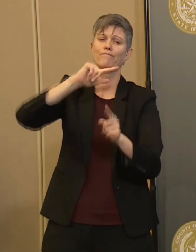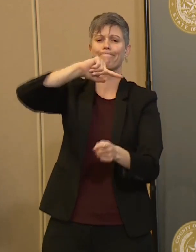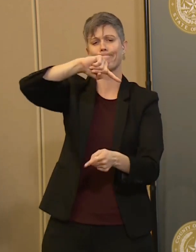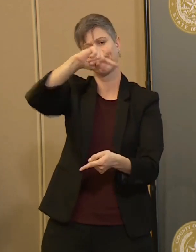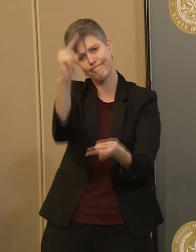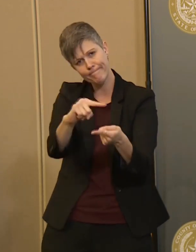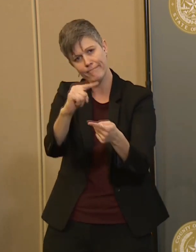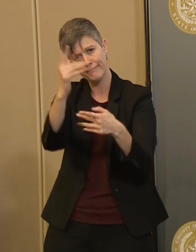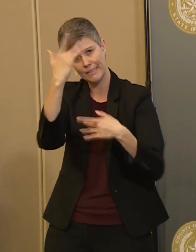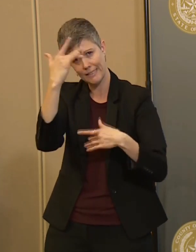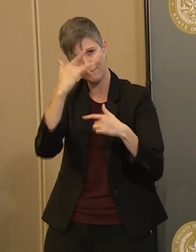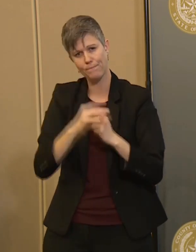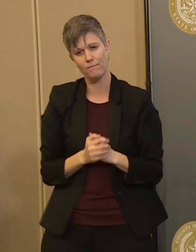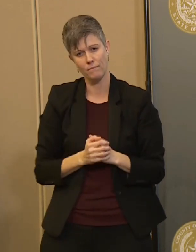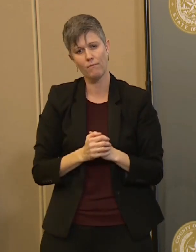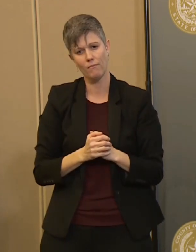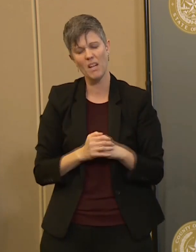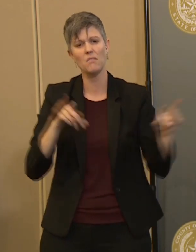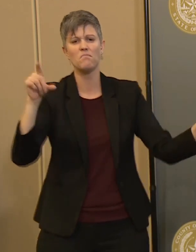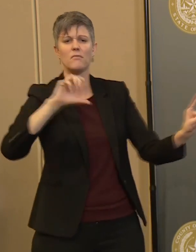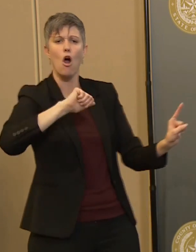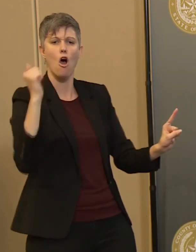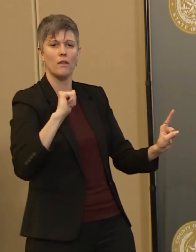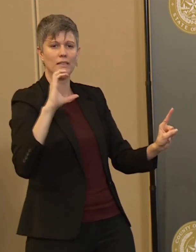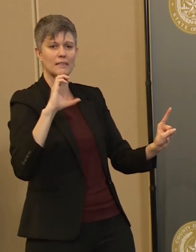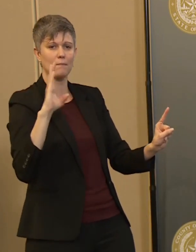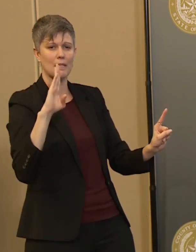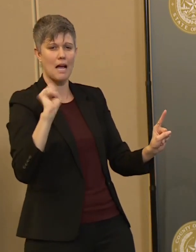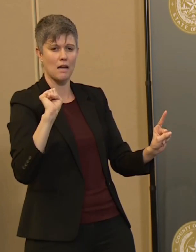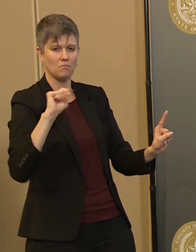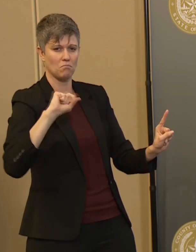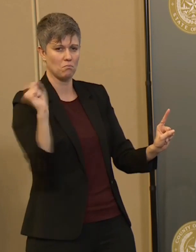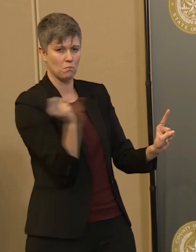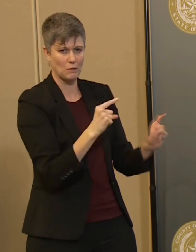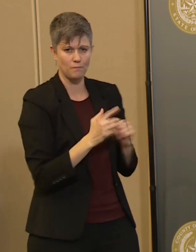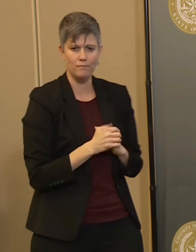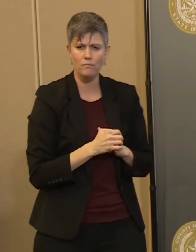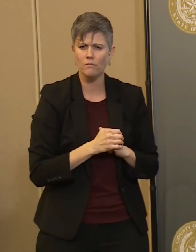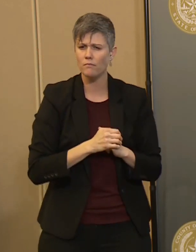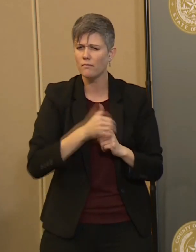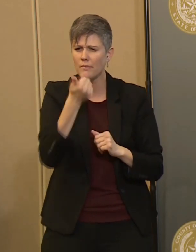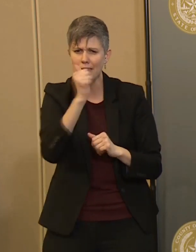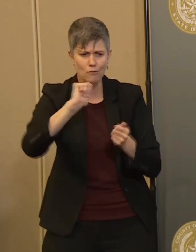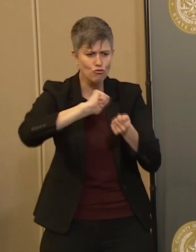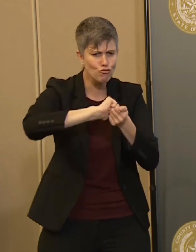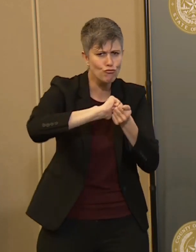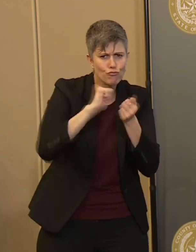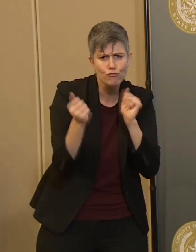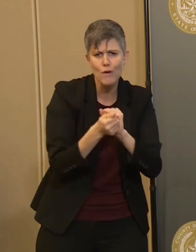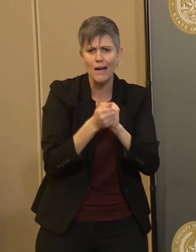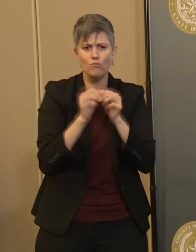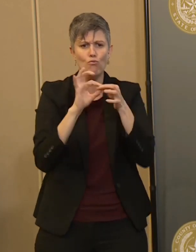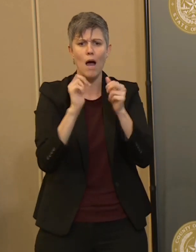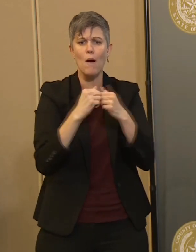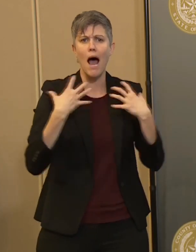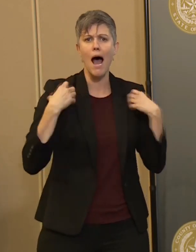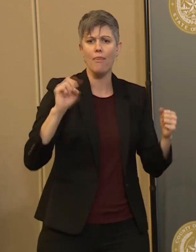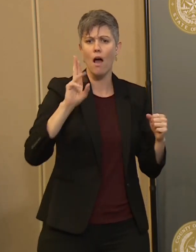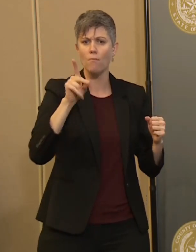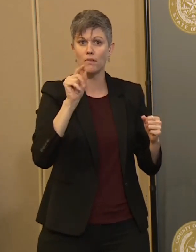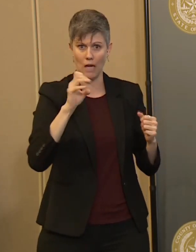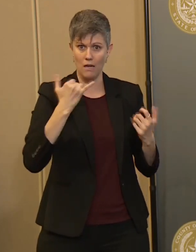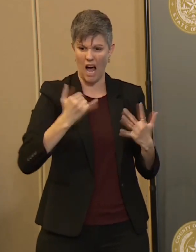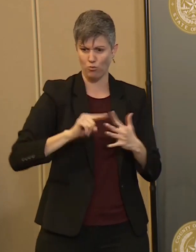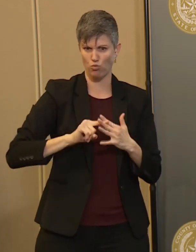CBS Austin has a question. Did something change in health sort of updates that sort of prompted order? know this